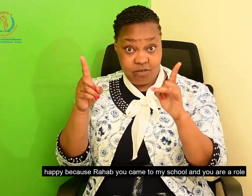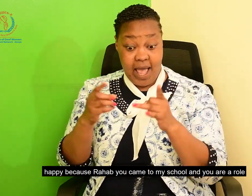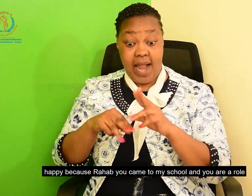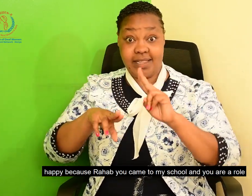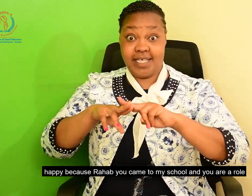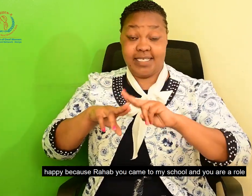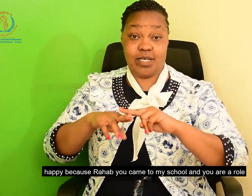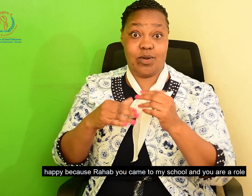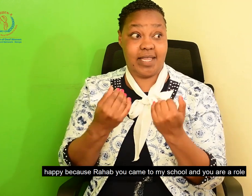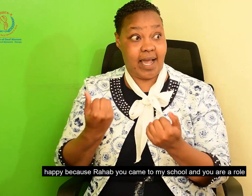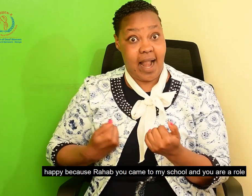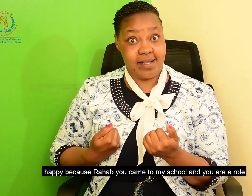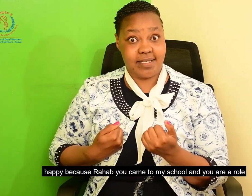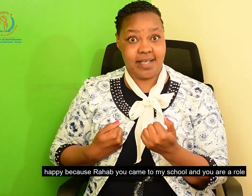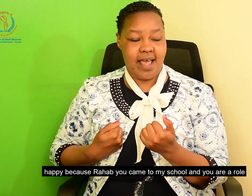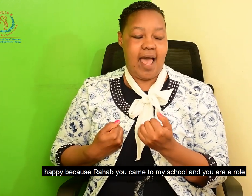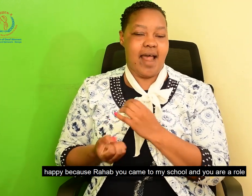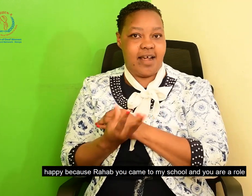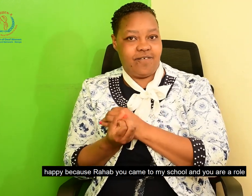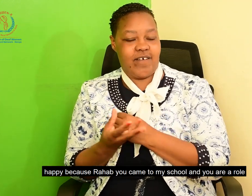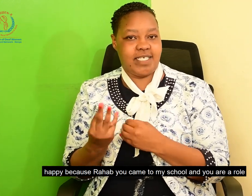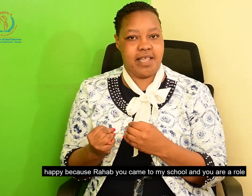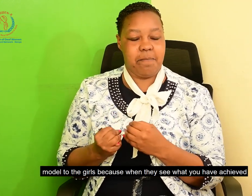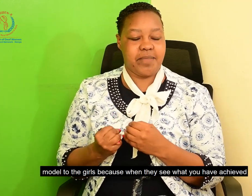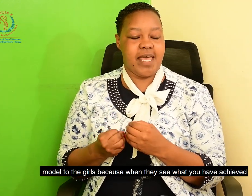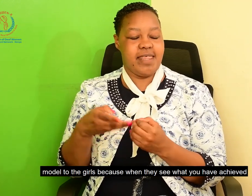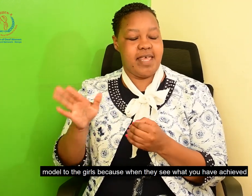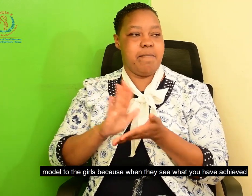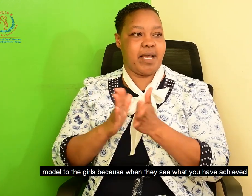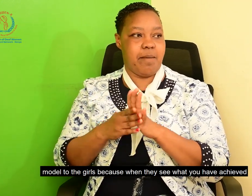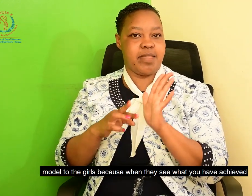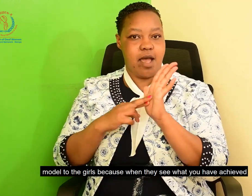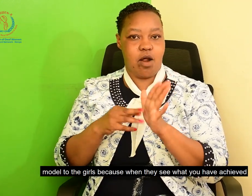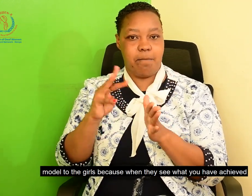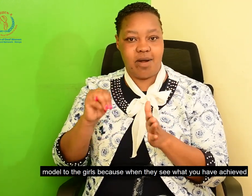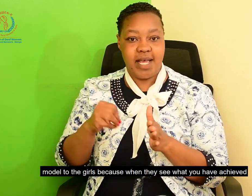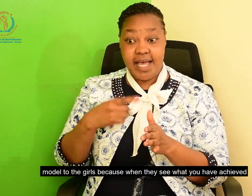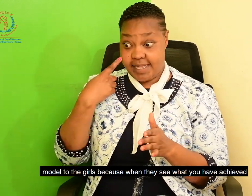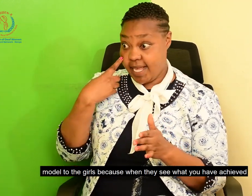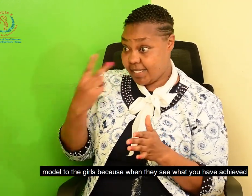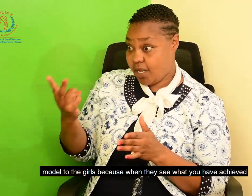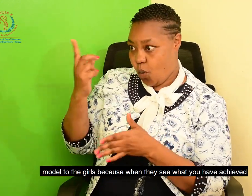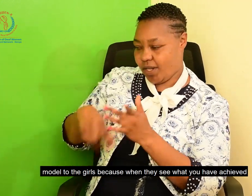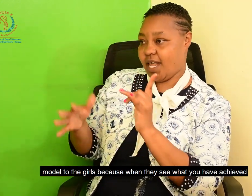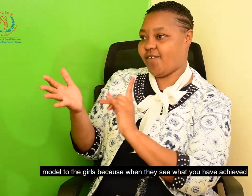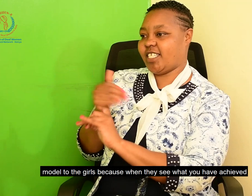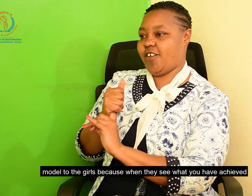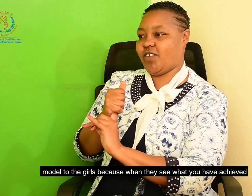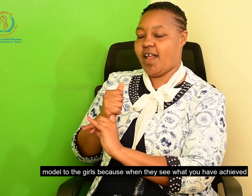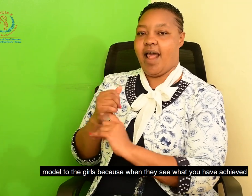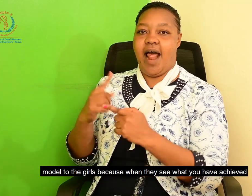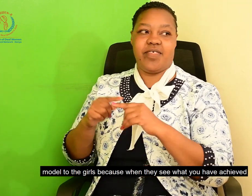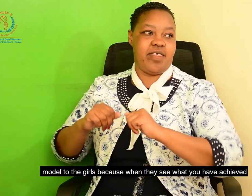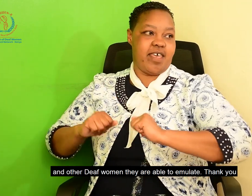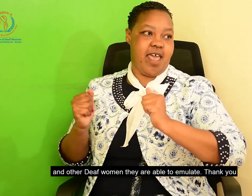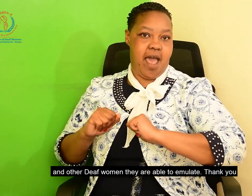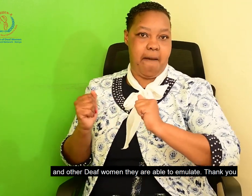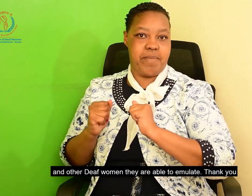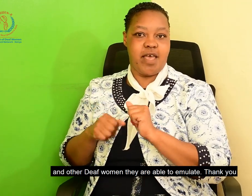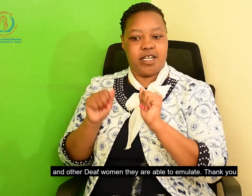you are a role model to the girls. Because the girls, when they see that what you have achieved, what different